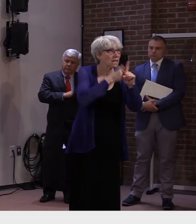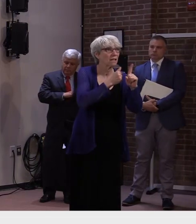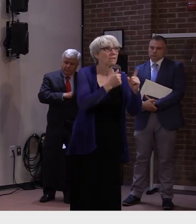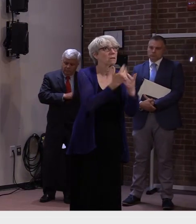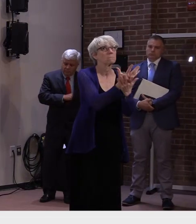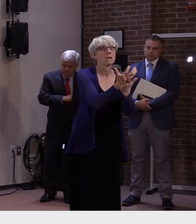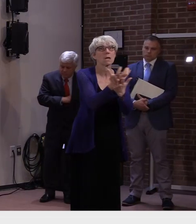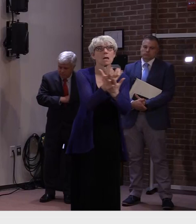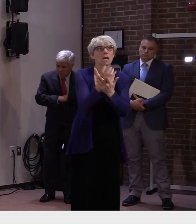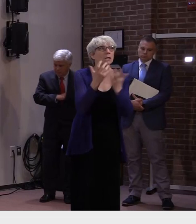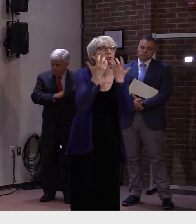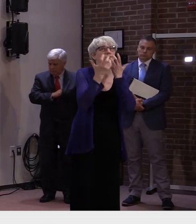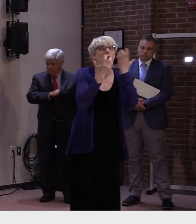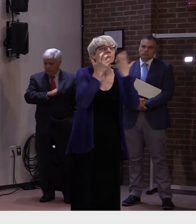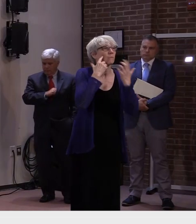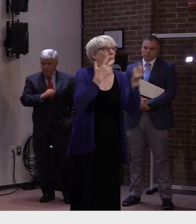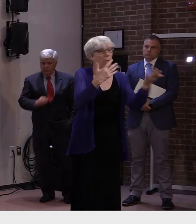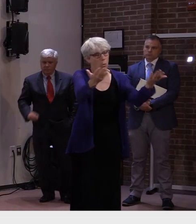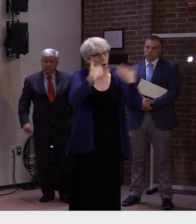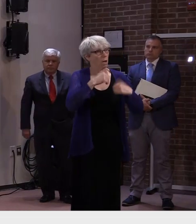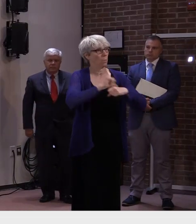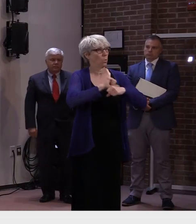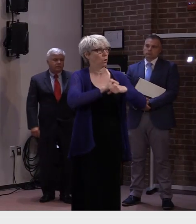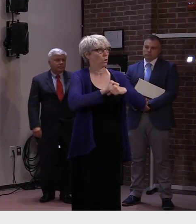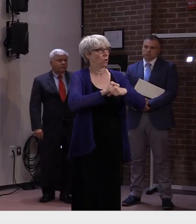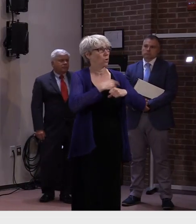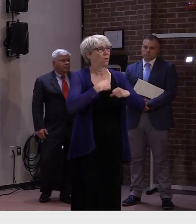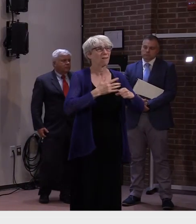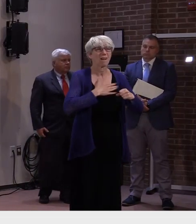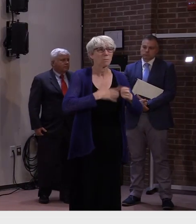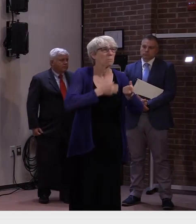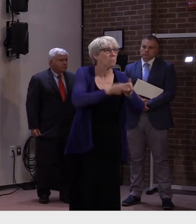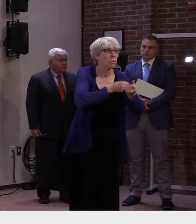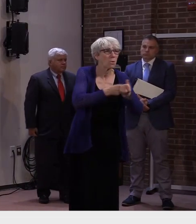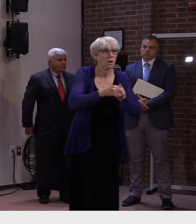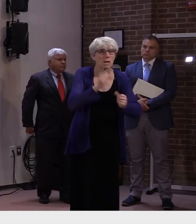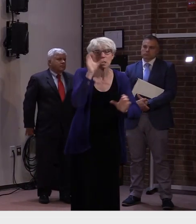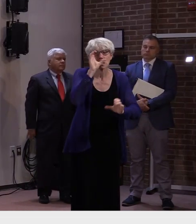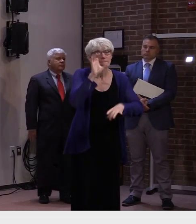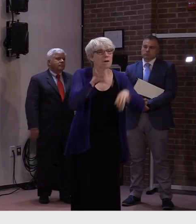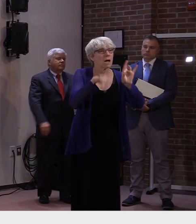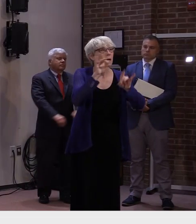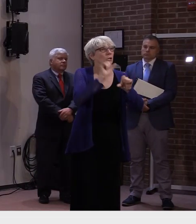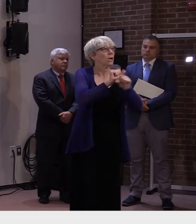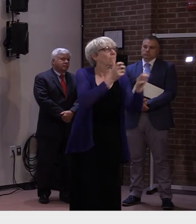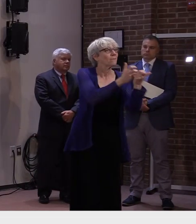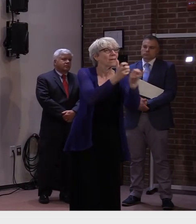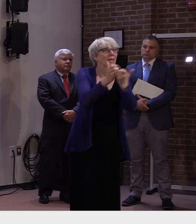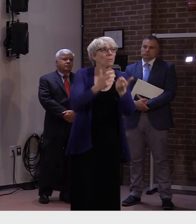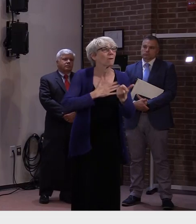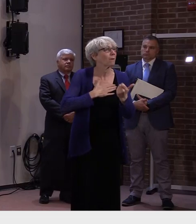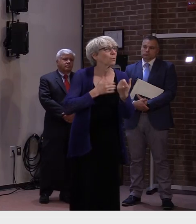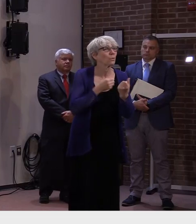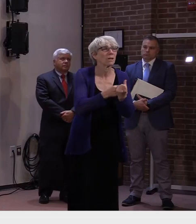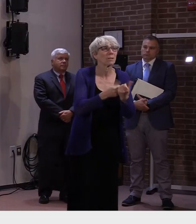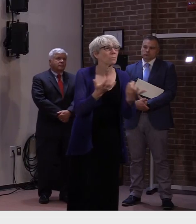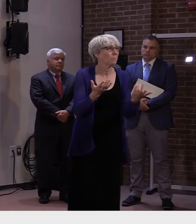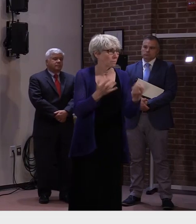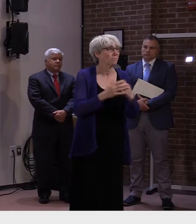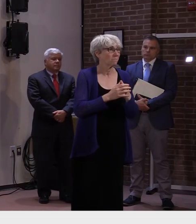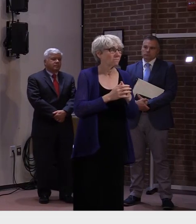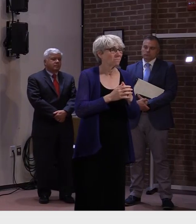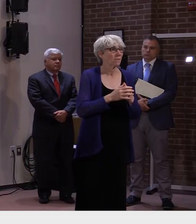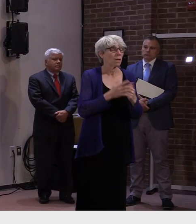to help them find their career path and a job in the meantime or whatever may be the combination.